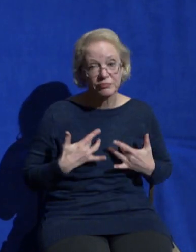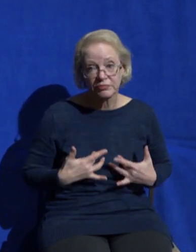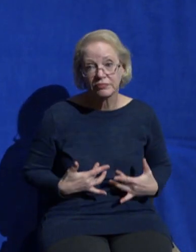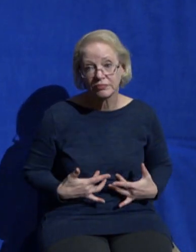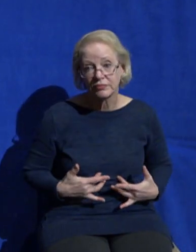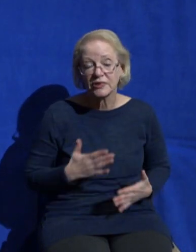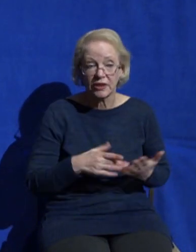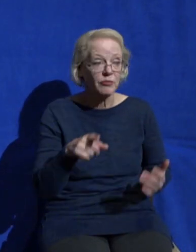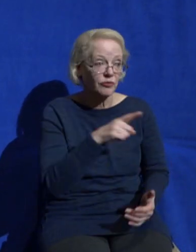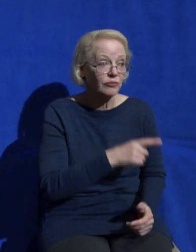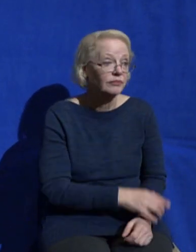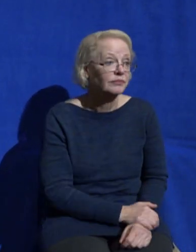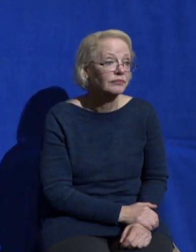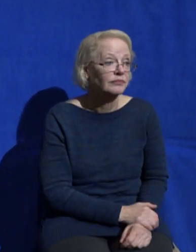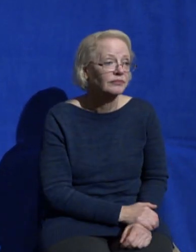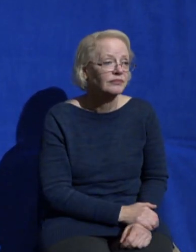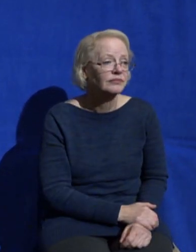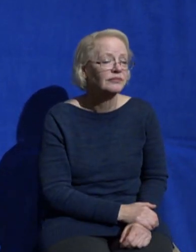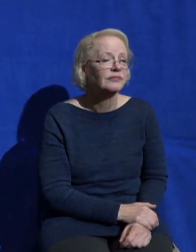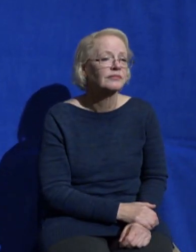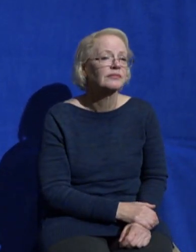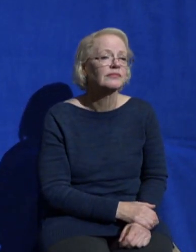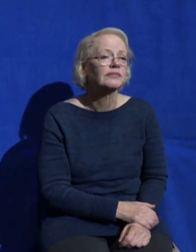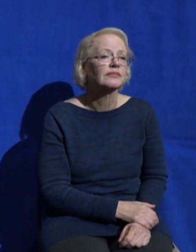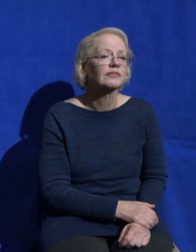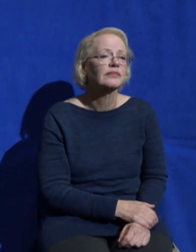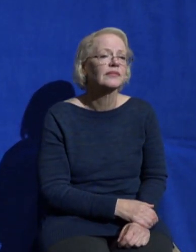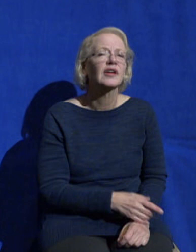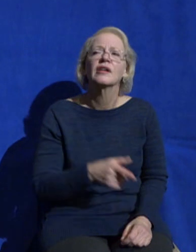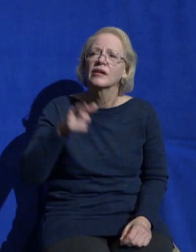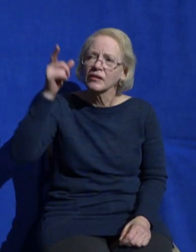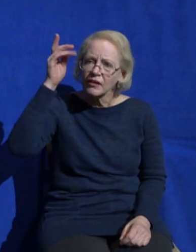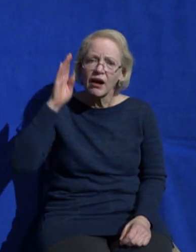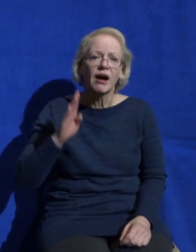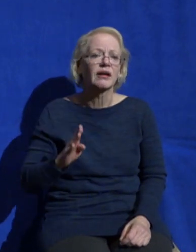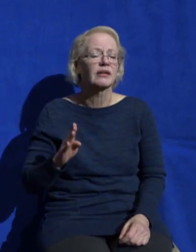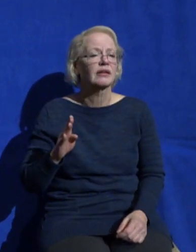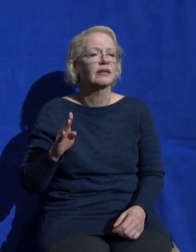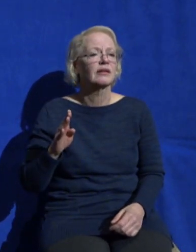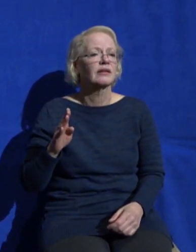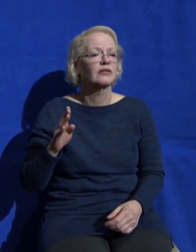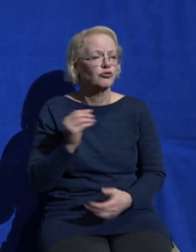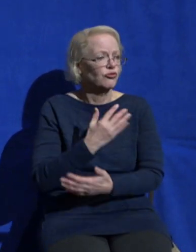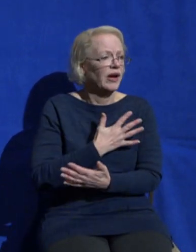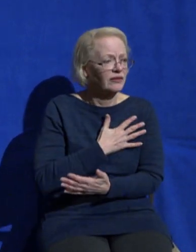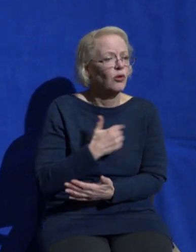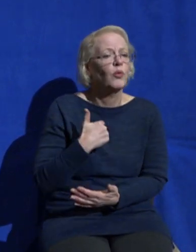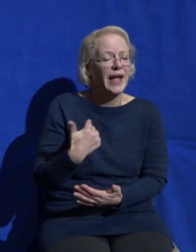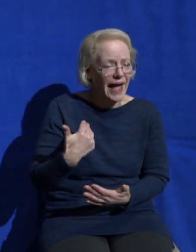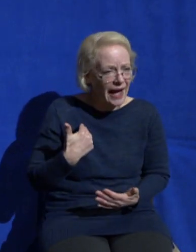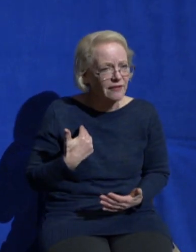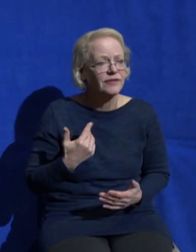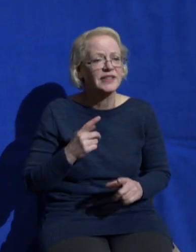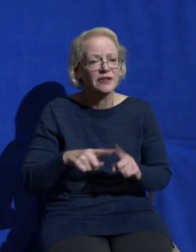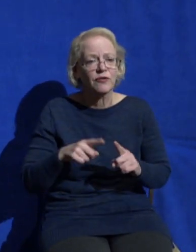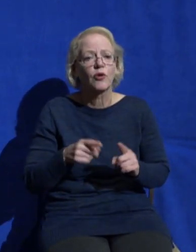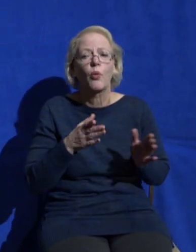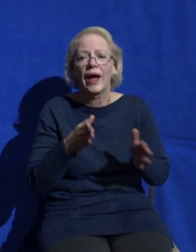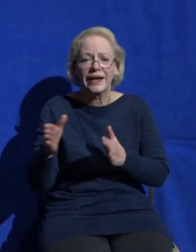and by God's grace listen there's natural remedies to help with the heartaches we experience in life there's therapy there's medicine there's exercise there's spending